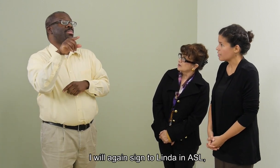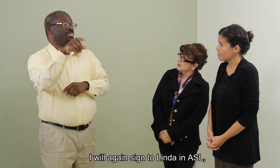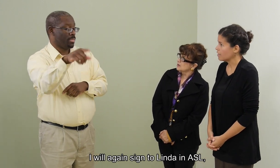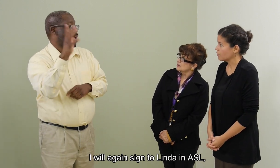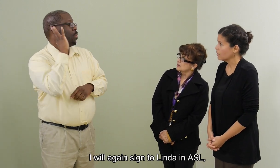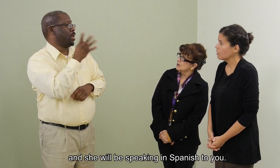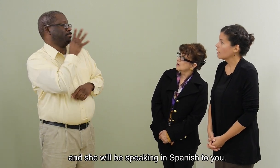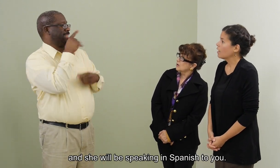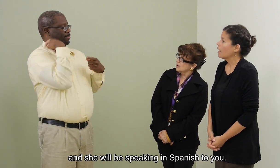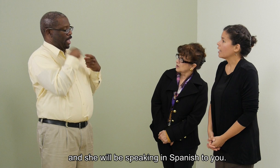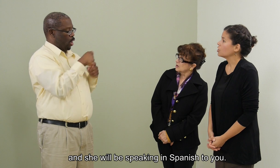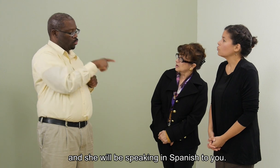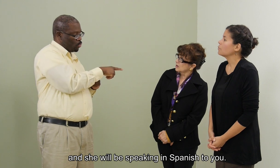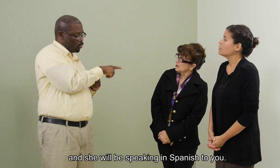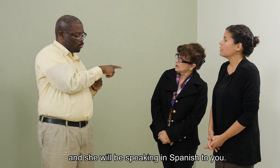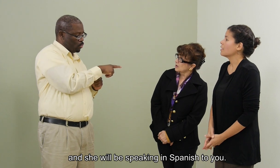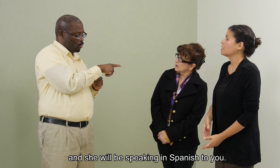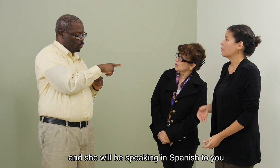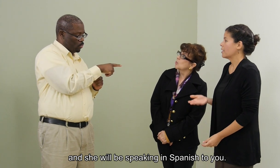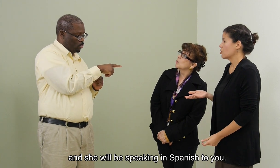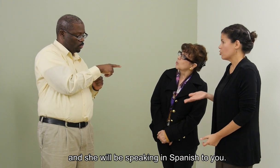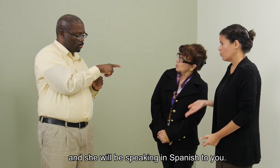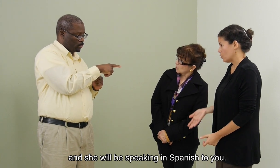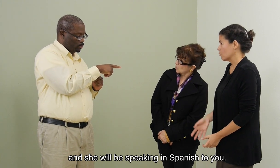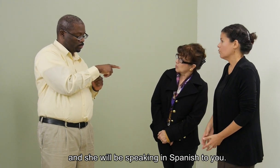ASL, and she will be speaking in Spanish to you.